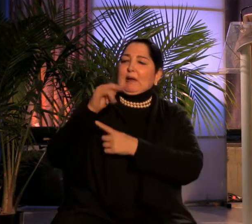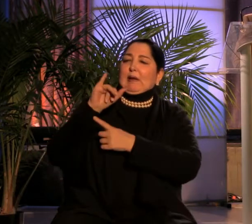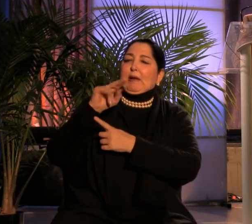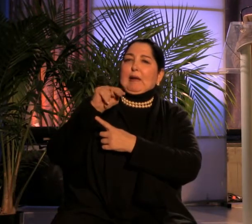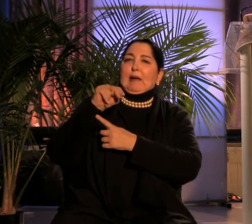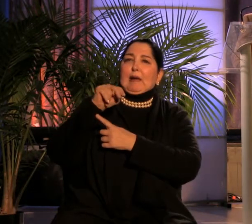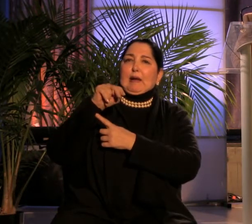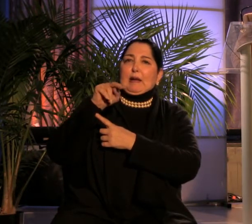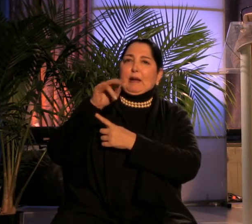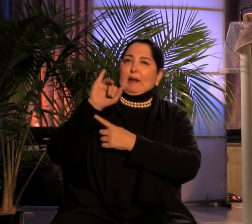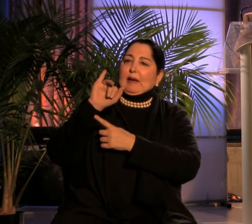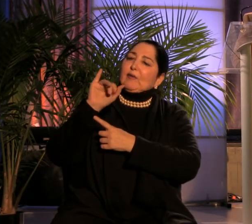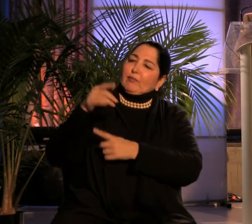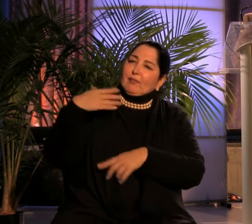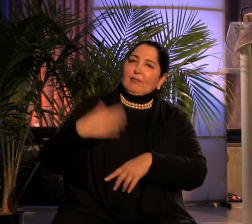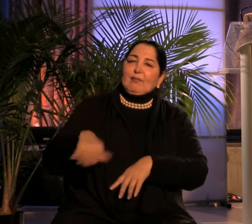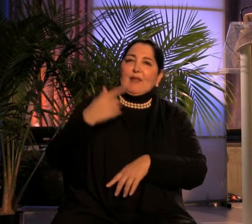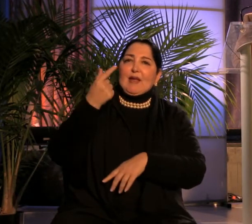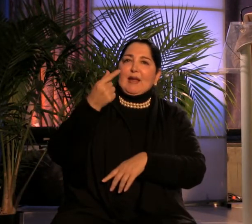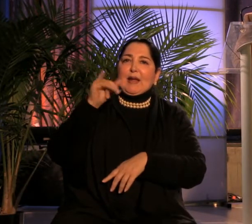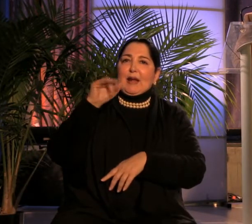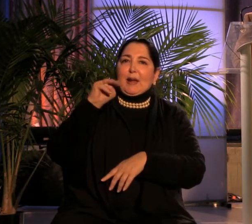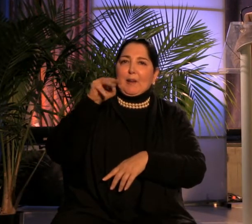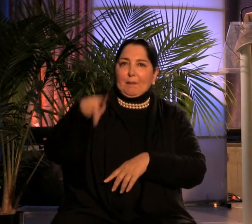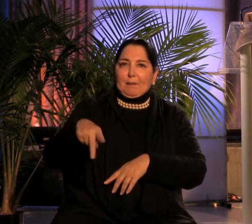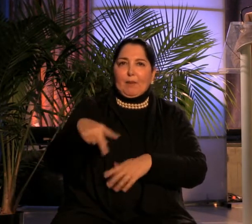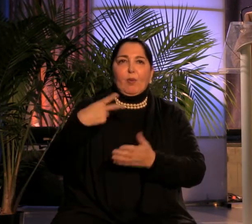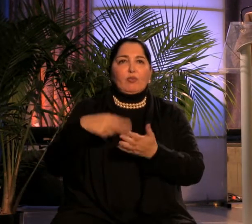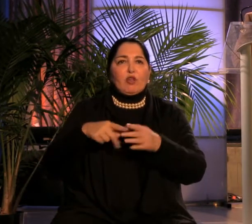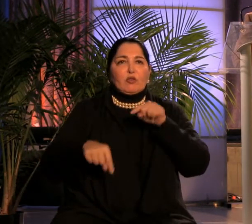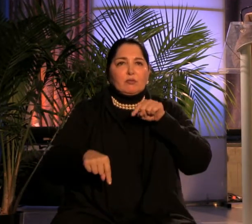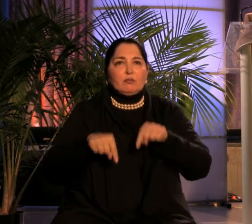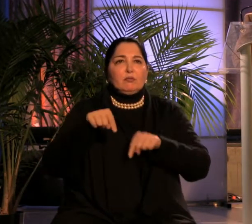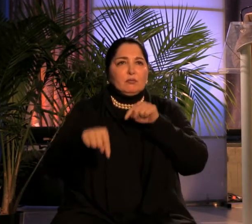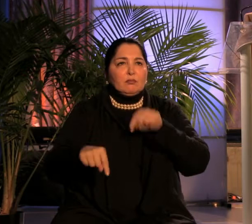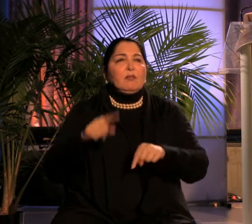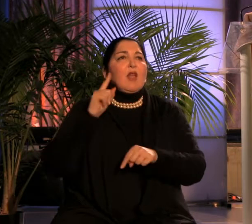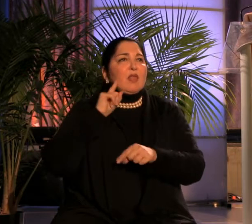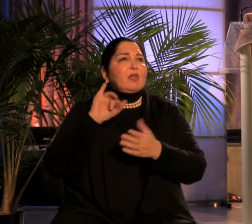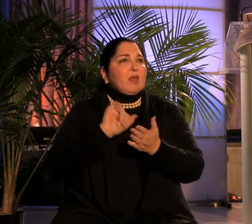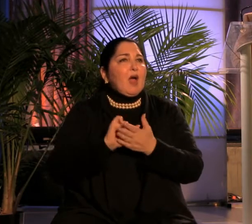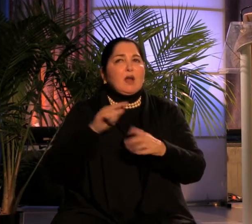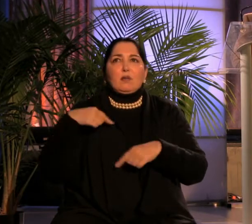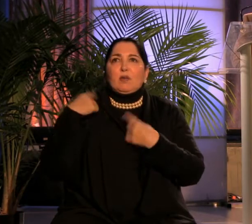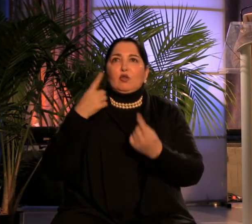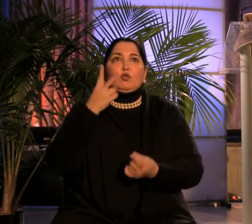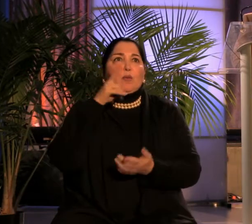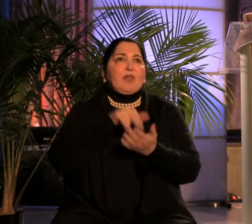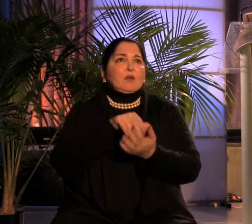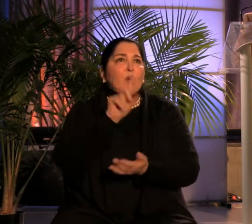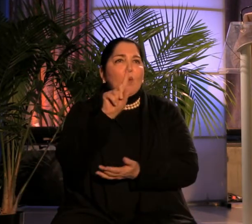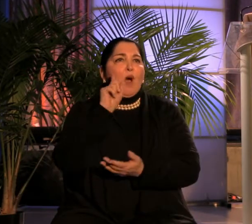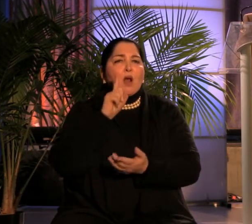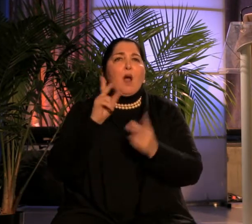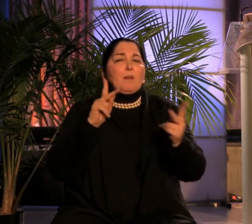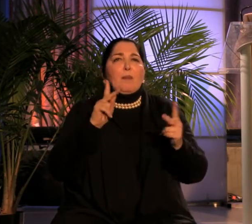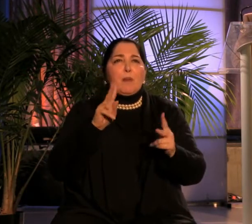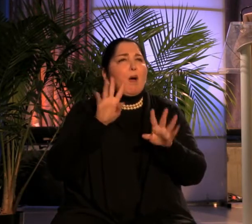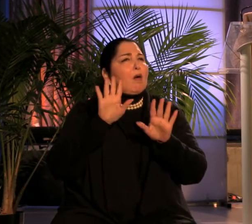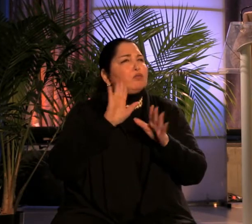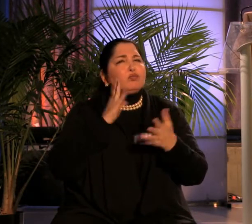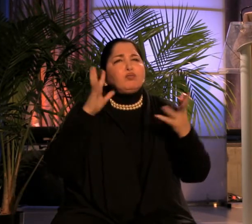2001, she and her company, Heidi Latsky Dance, are credited by critics and audiences as